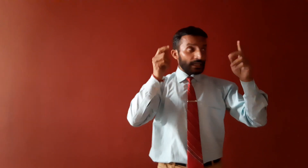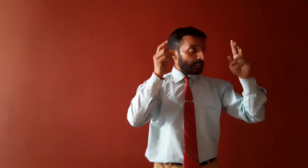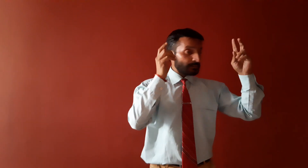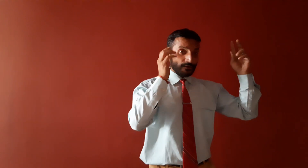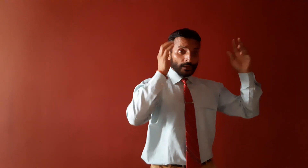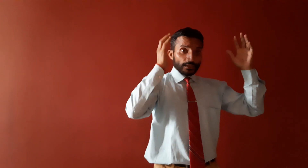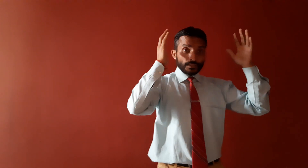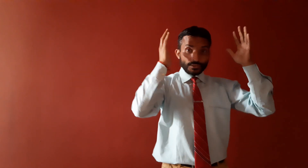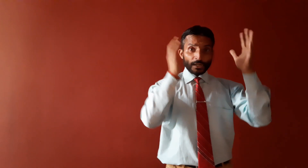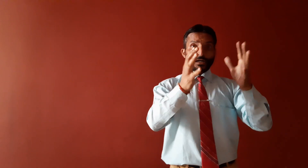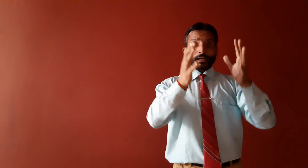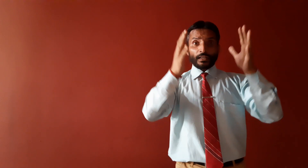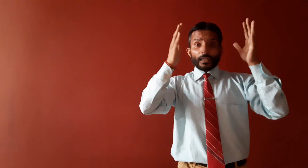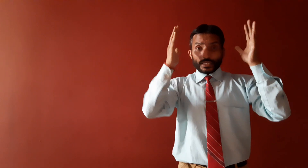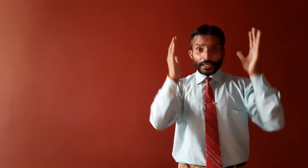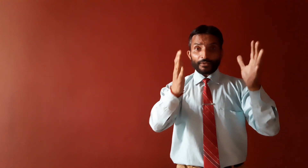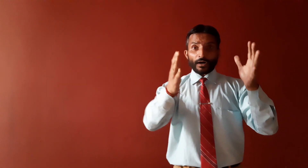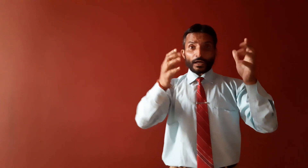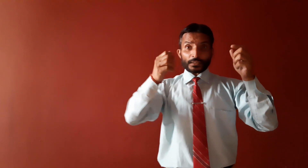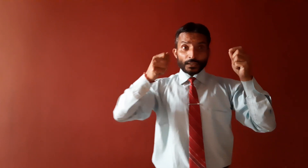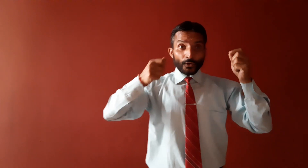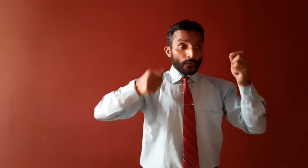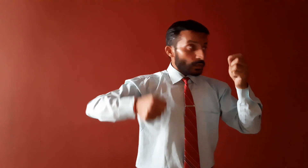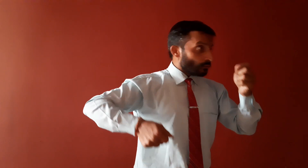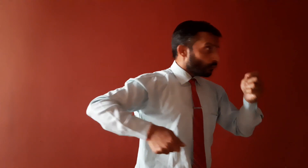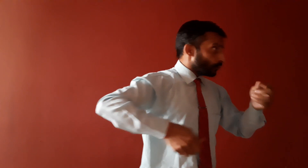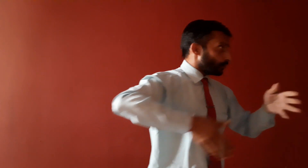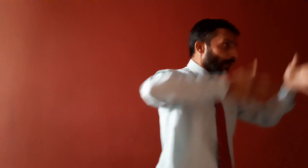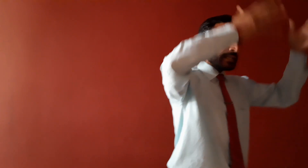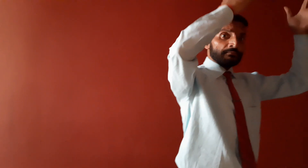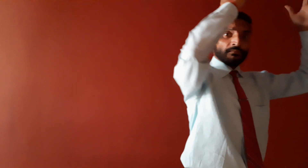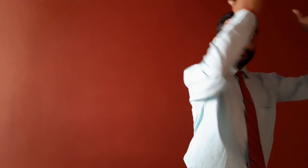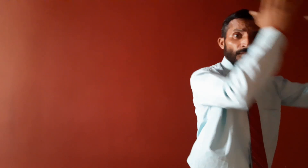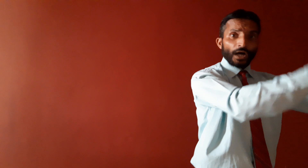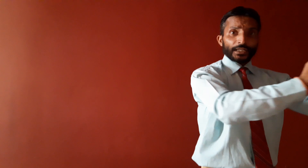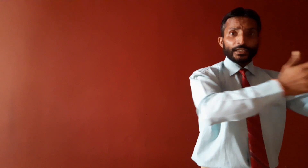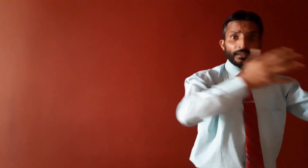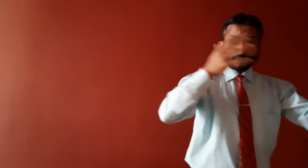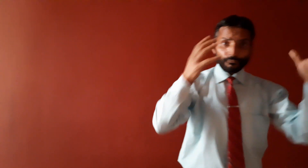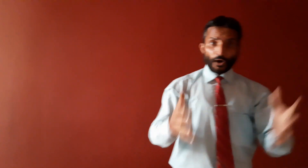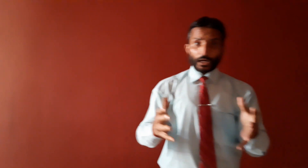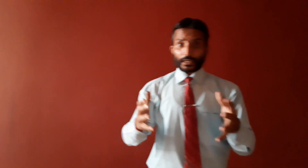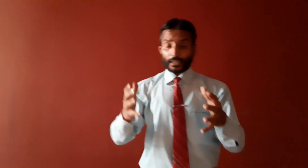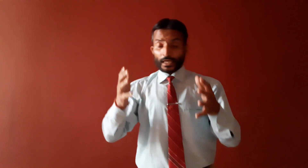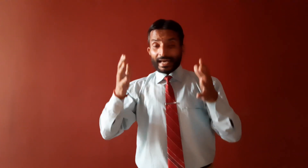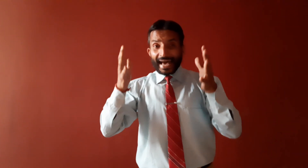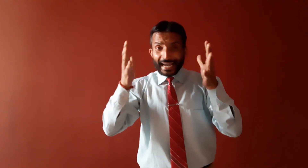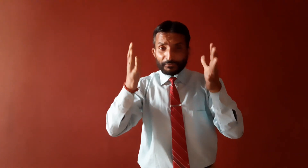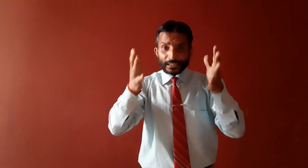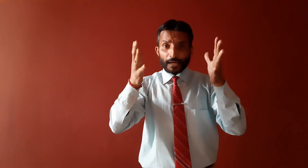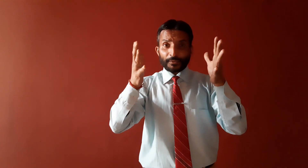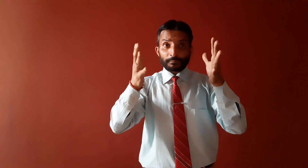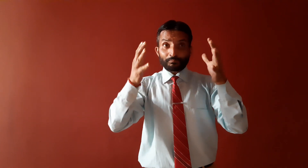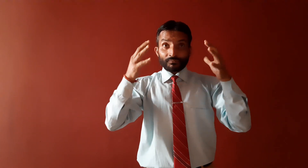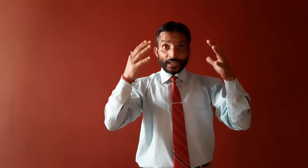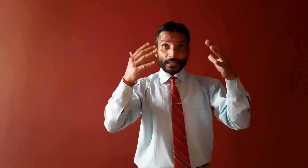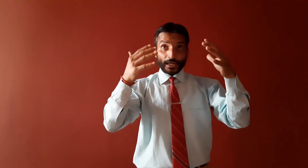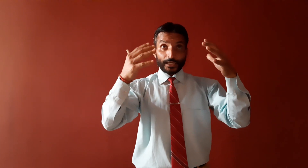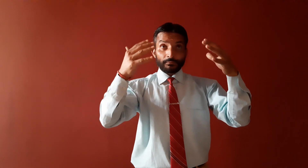in a jungle, he was doing morning walk. At what happened that time,